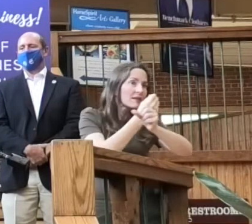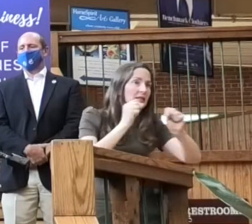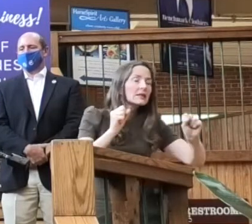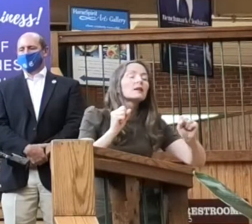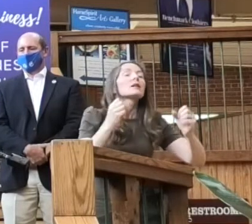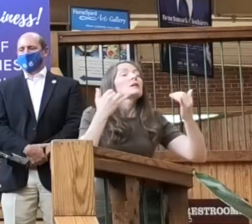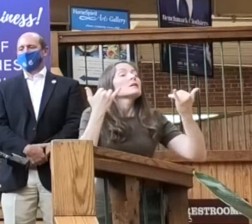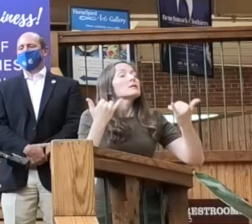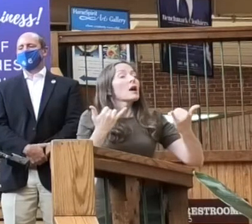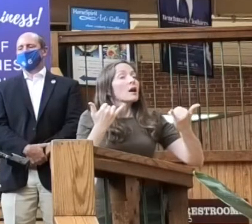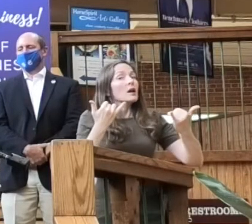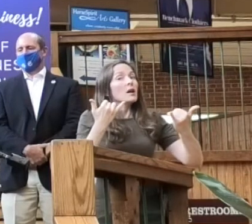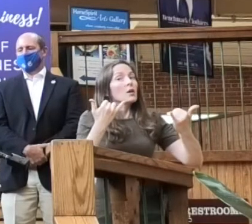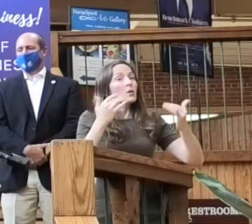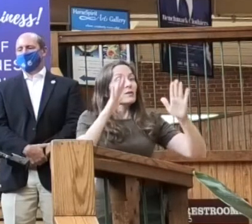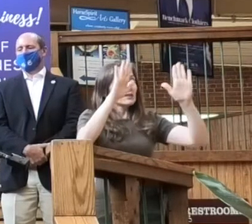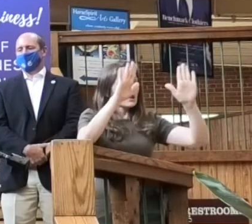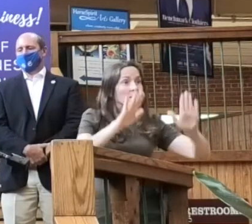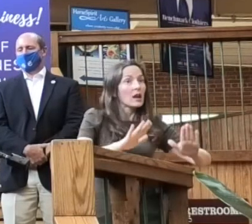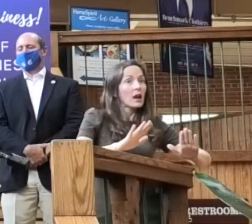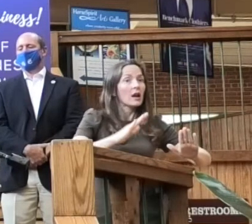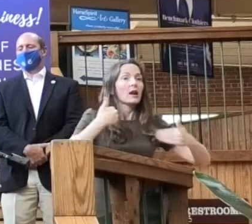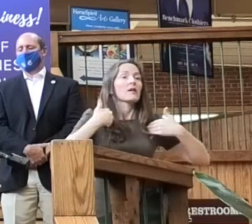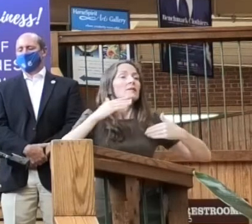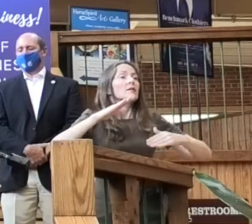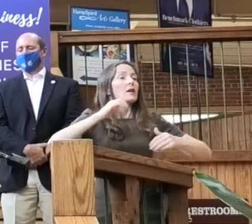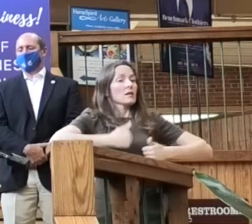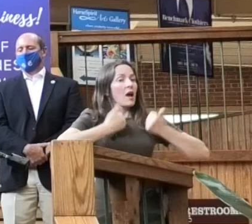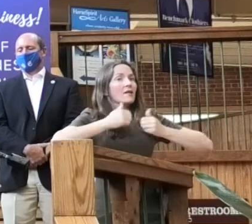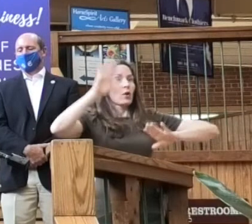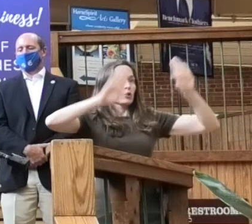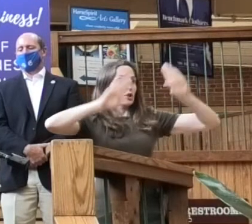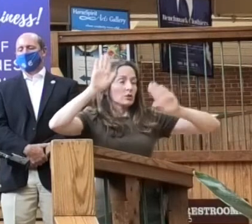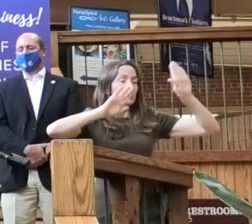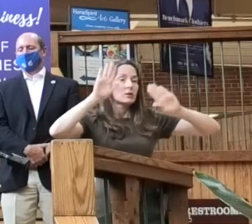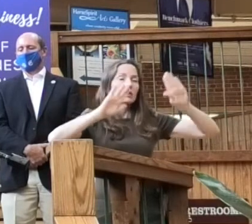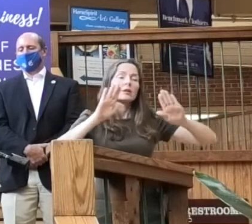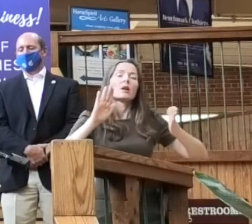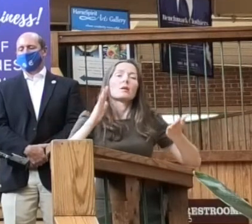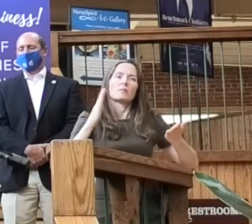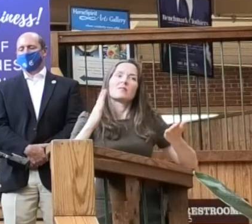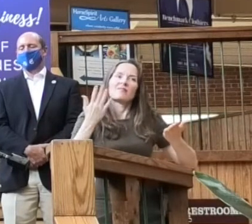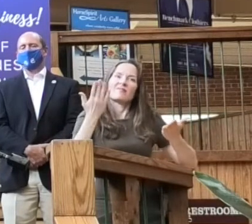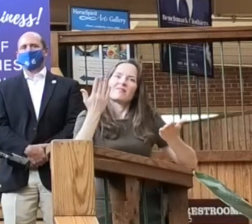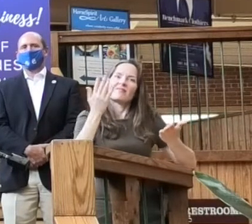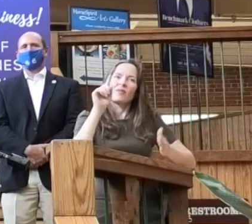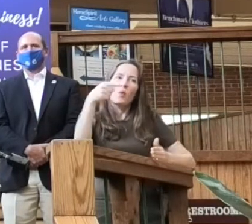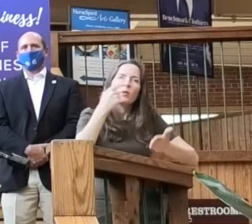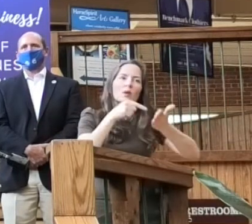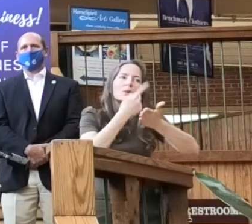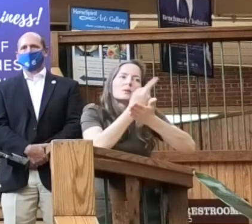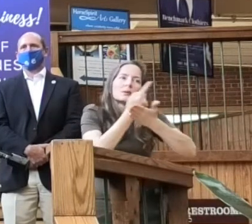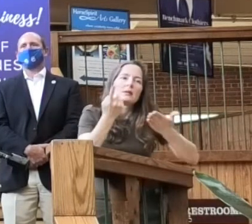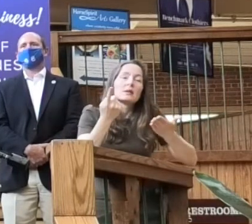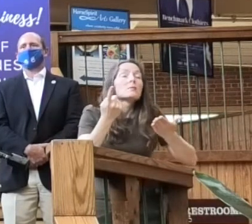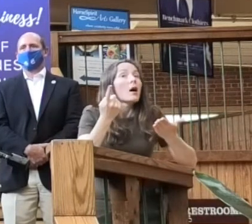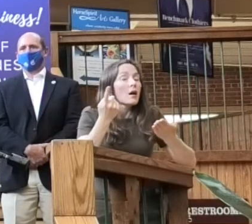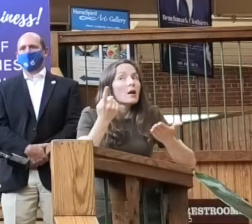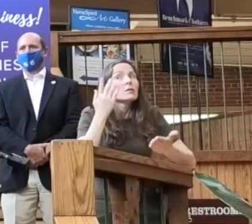now. We've had to cut it down to once a week. But this will improve social distancing,